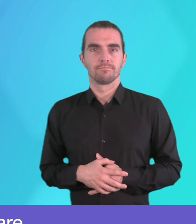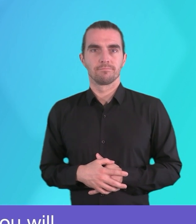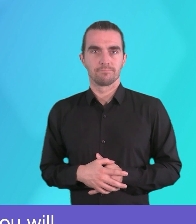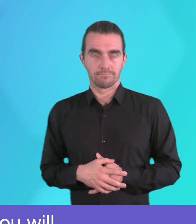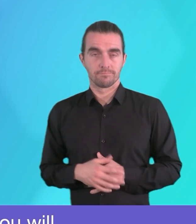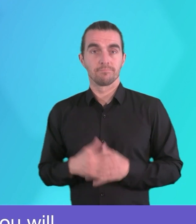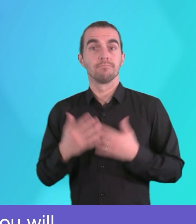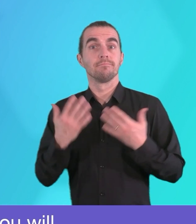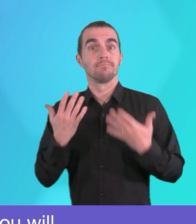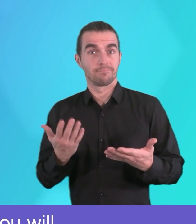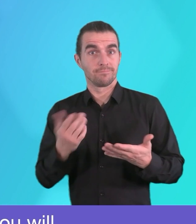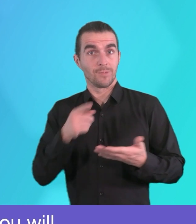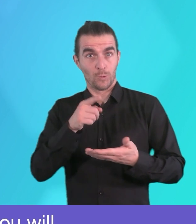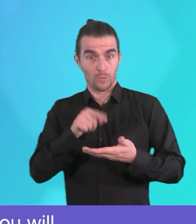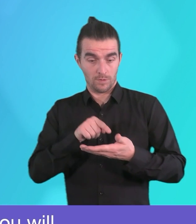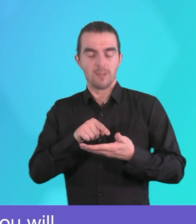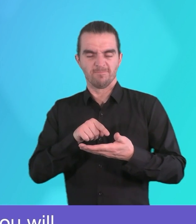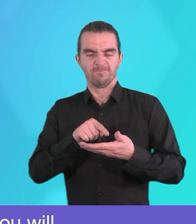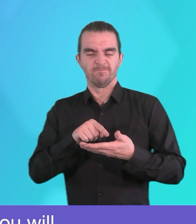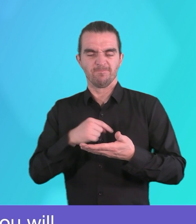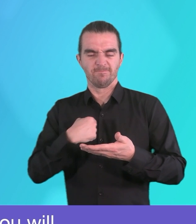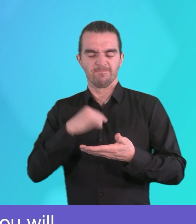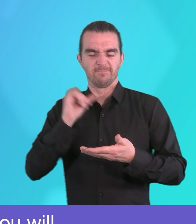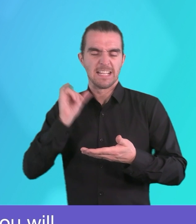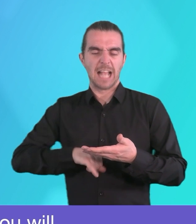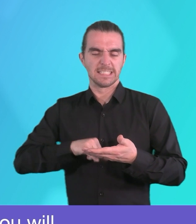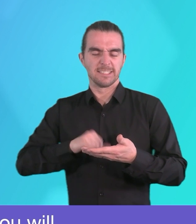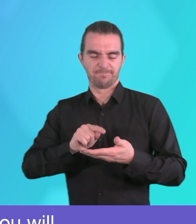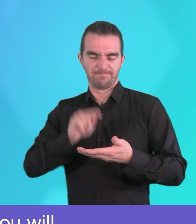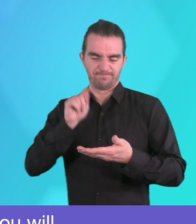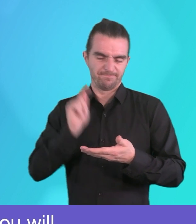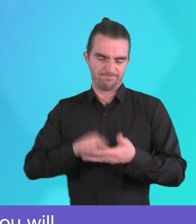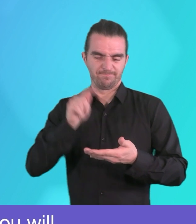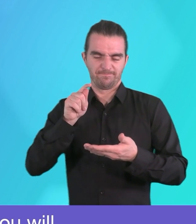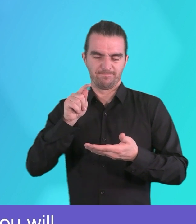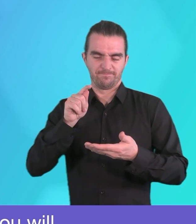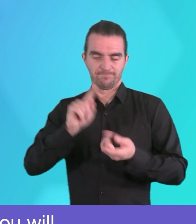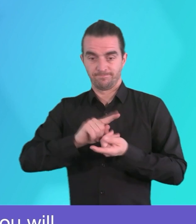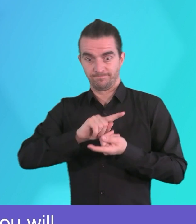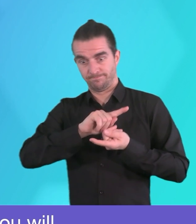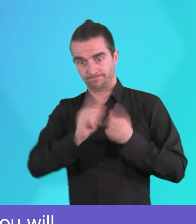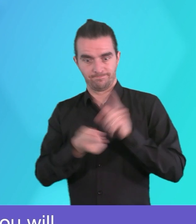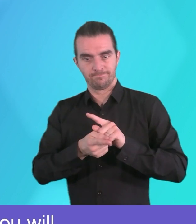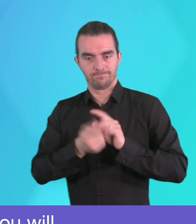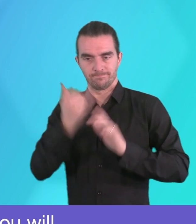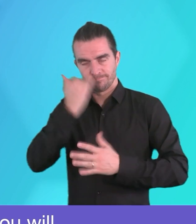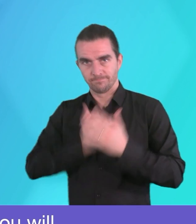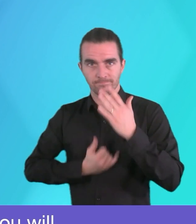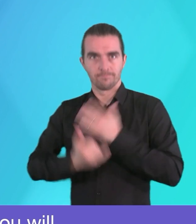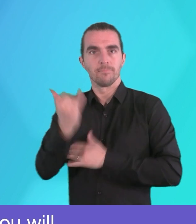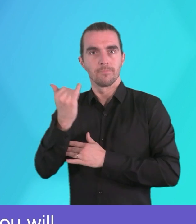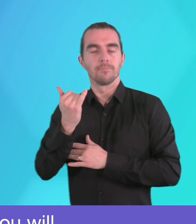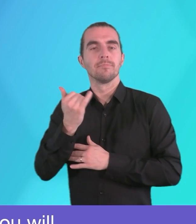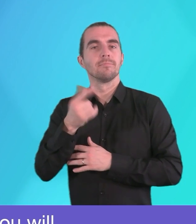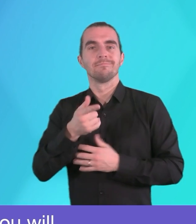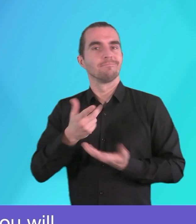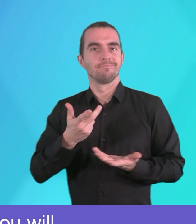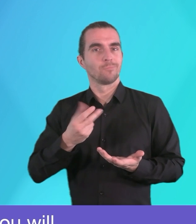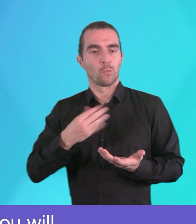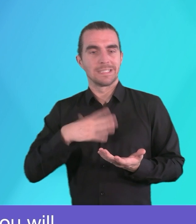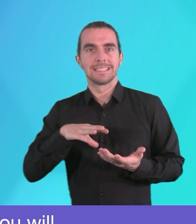Once you select that button you will no longer be in the TAP SOS app and 999 voice call now begins.